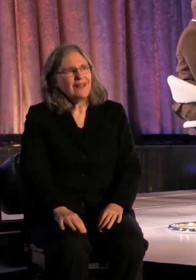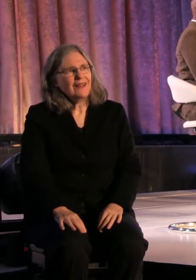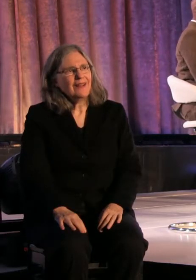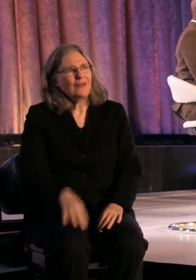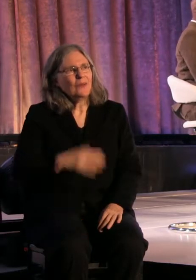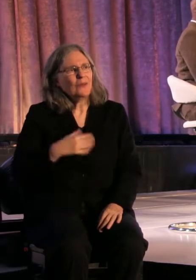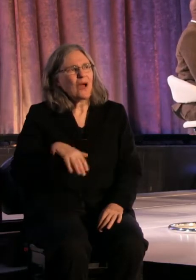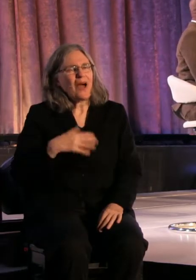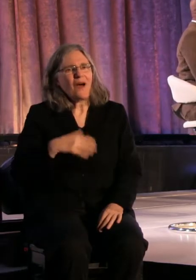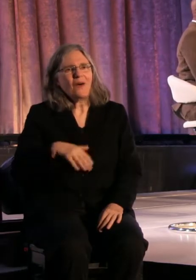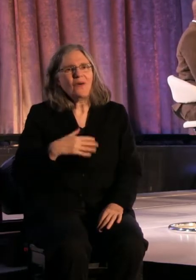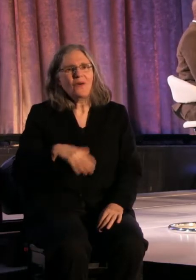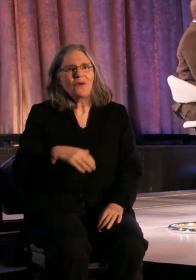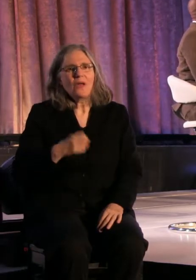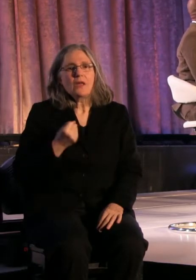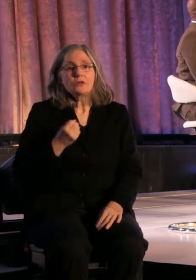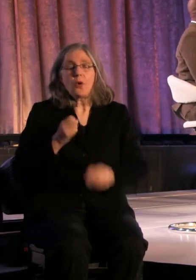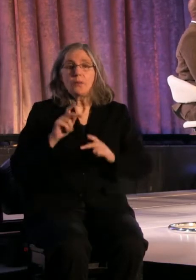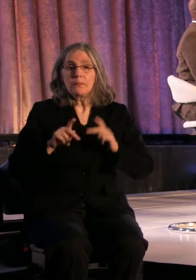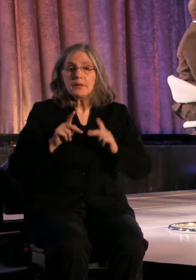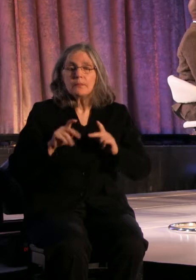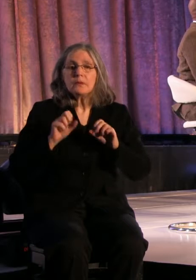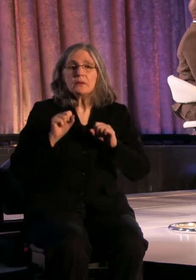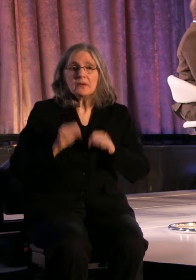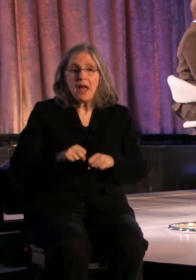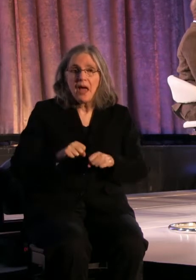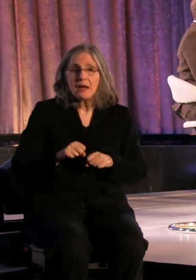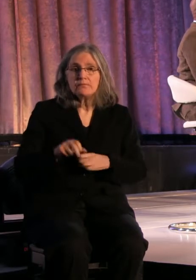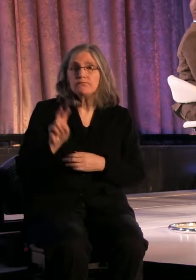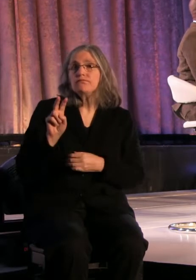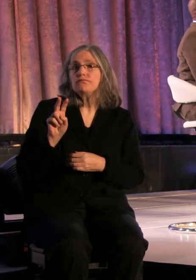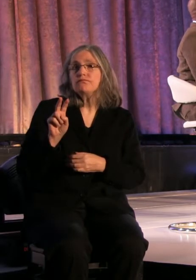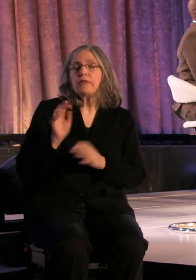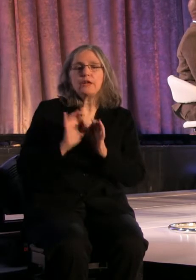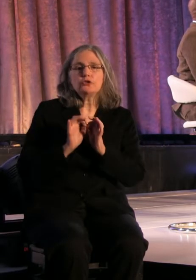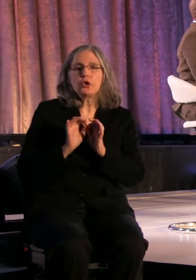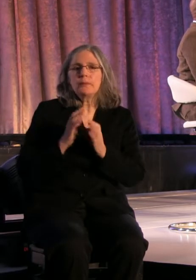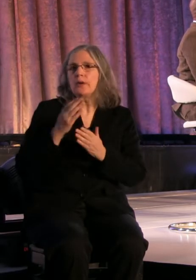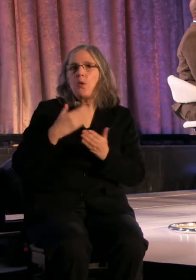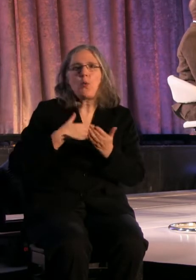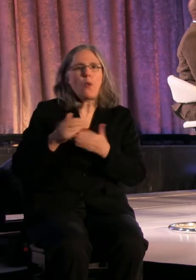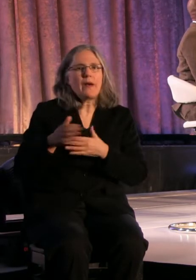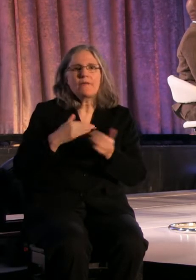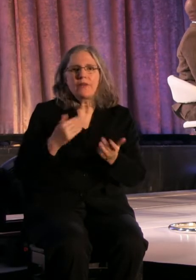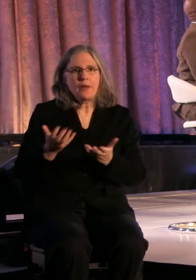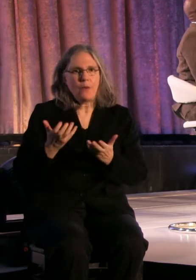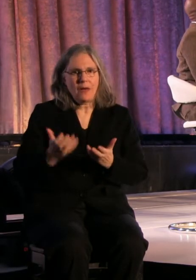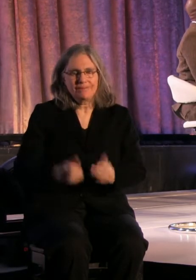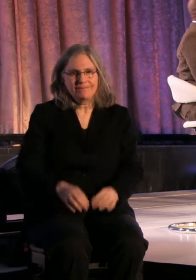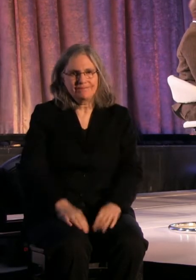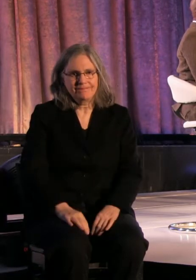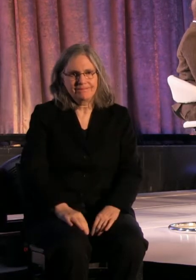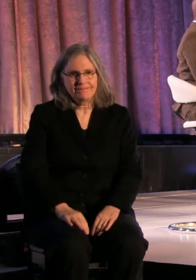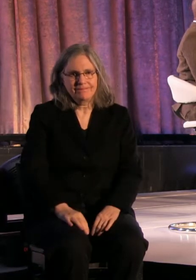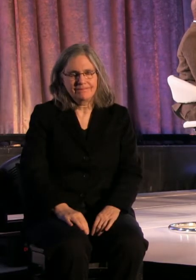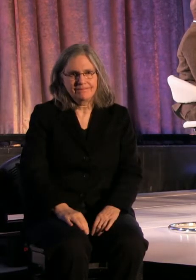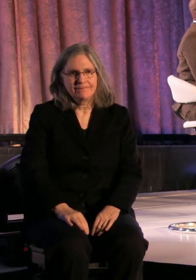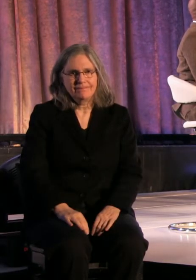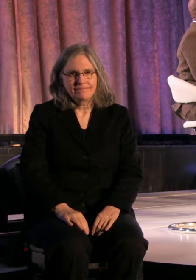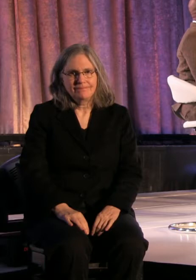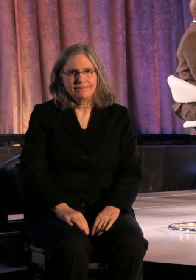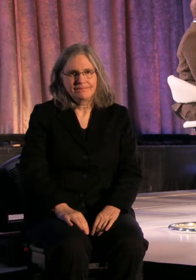So people can interpret it whatever way they want. That's